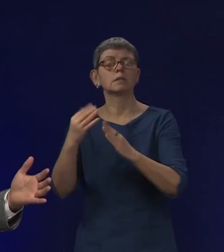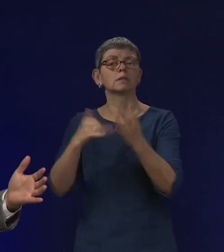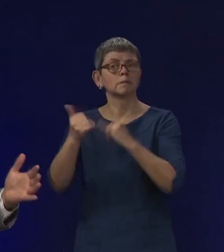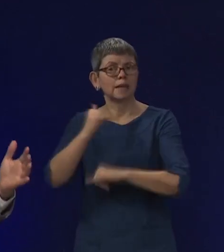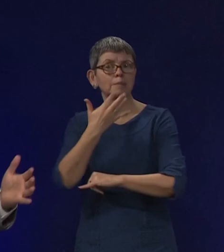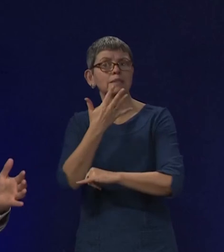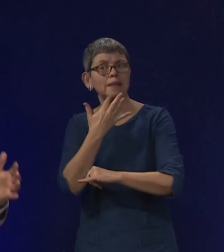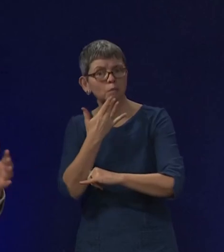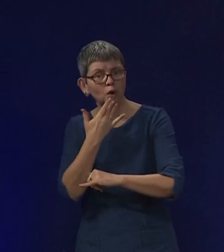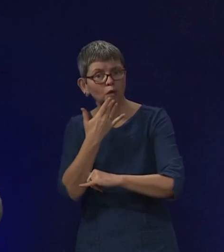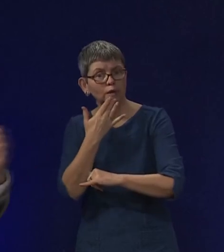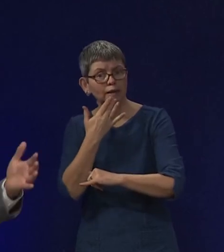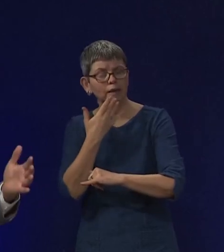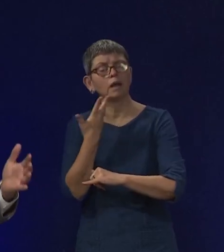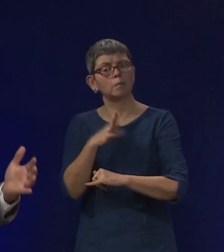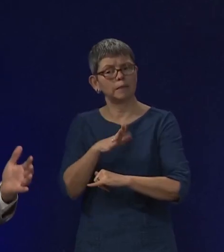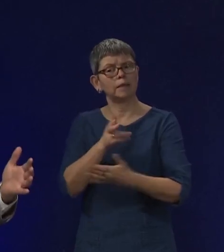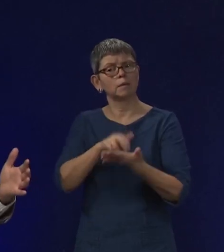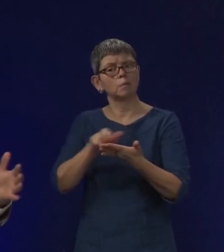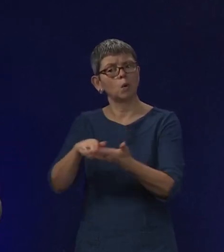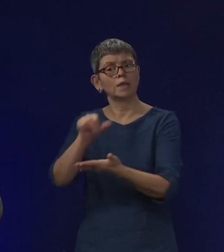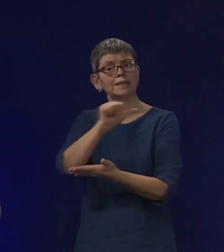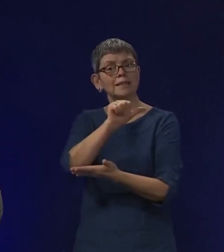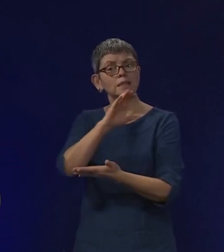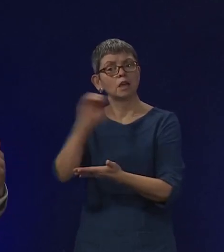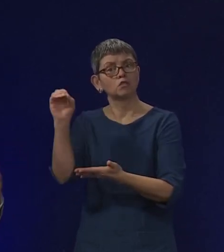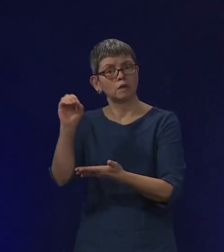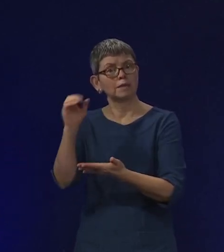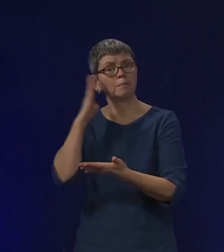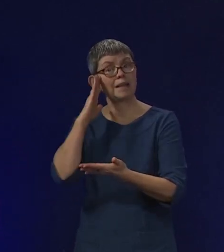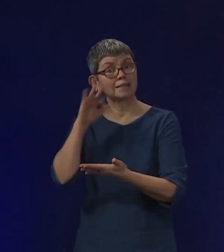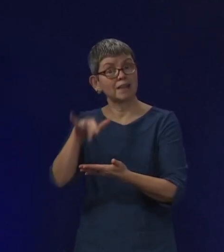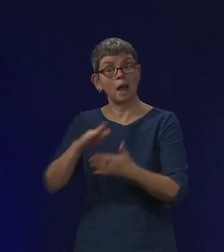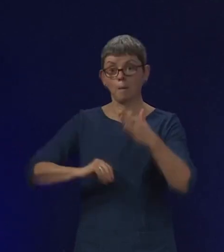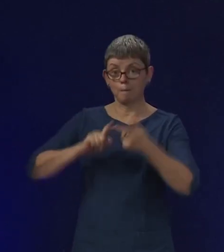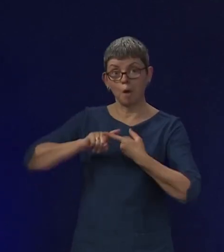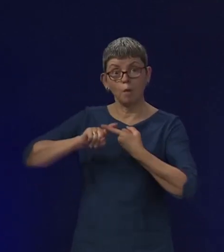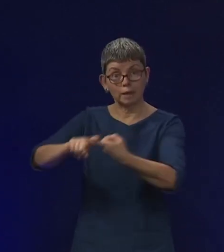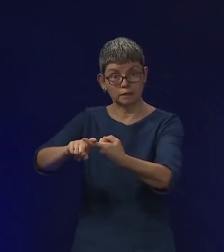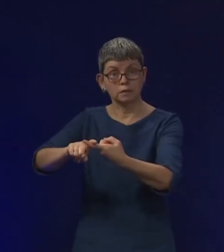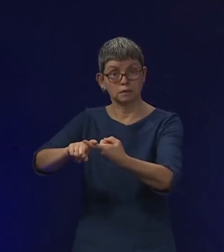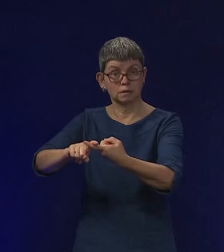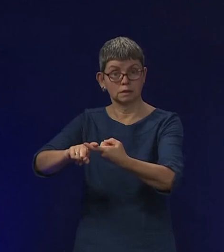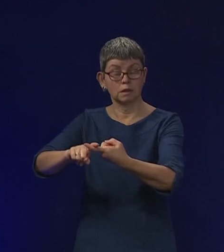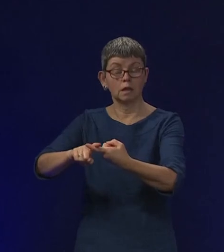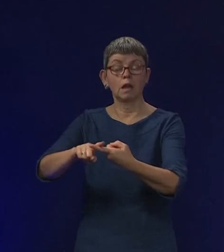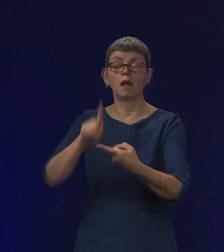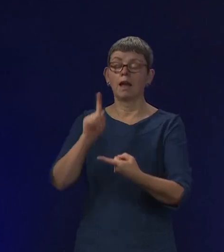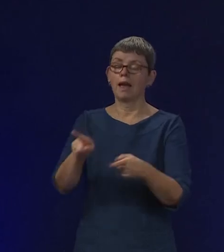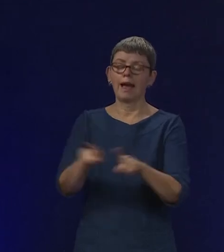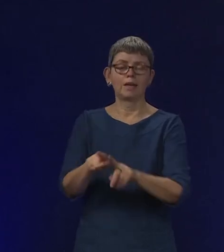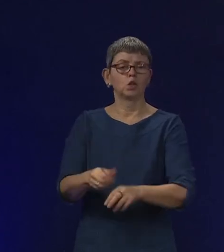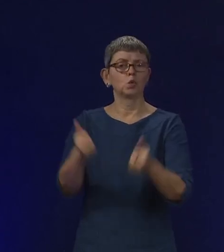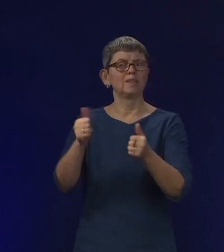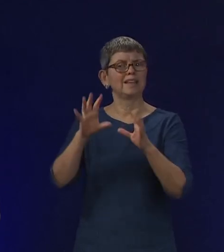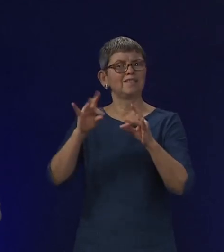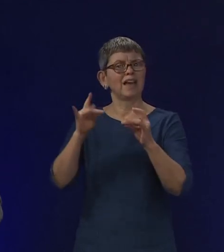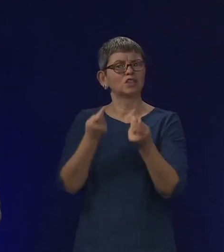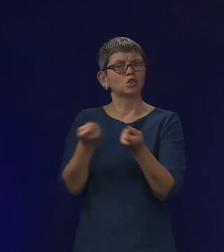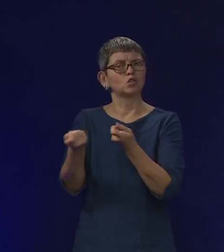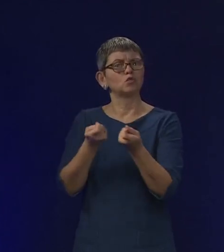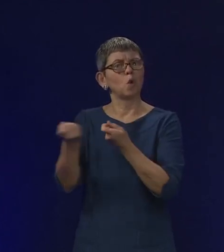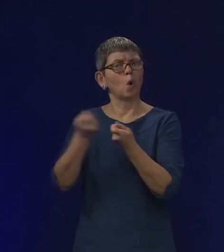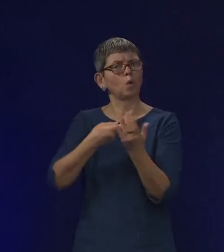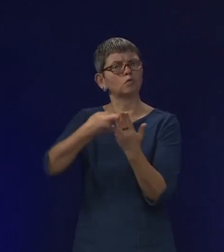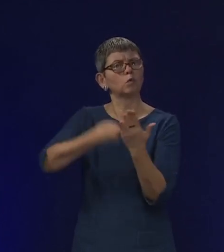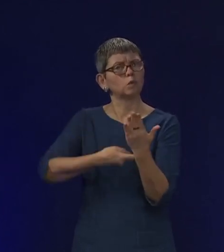600 beds being used, or, of course, whether that's on a permanent basis. So we have really good infection prevention control measures in place. We